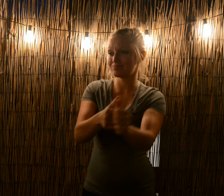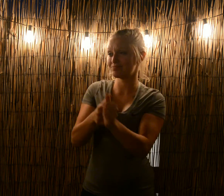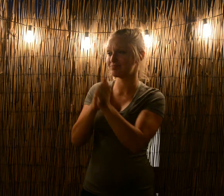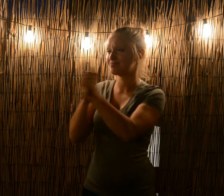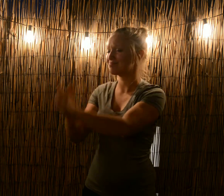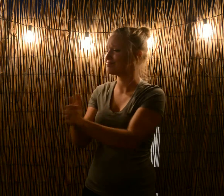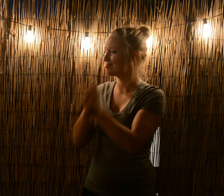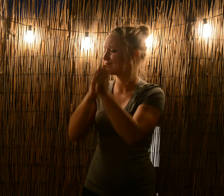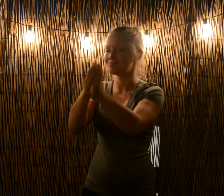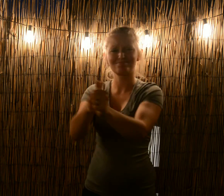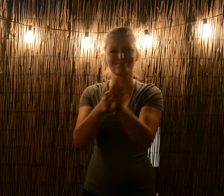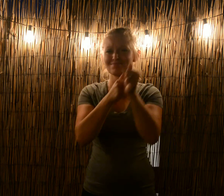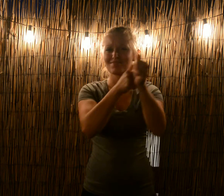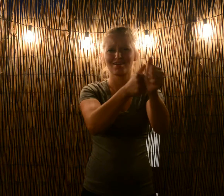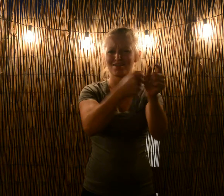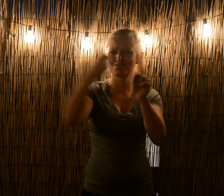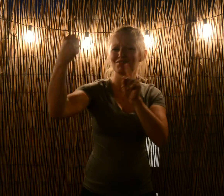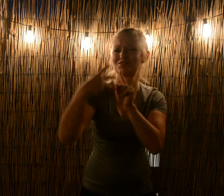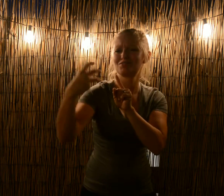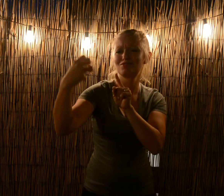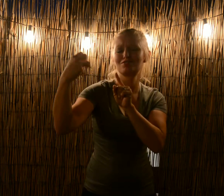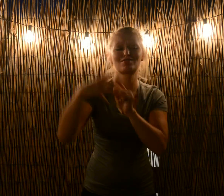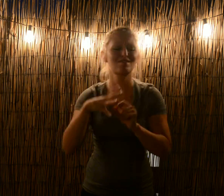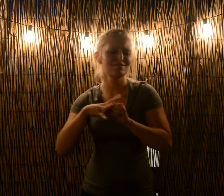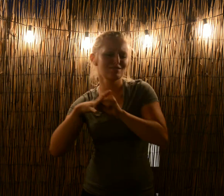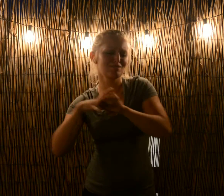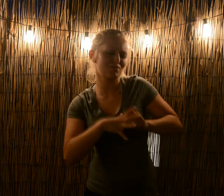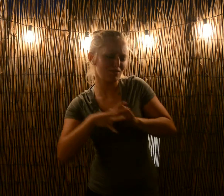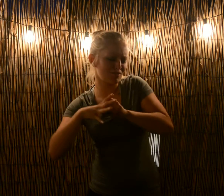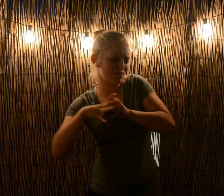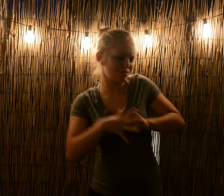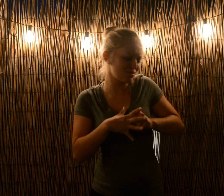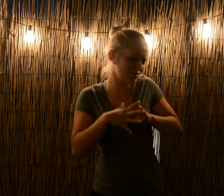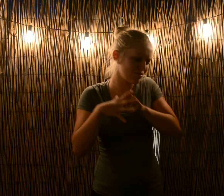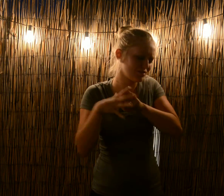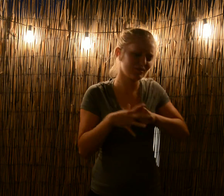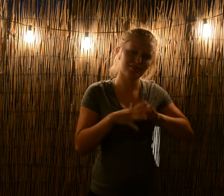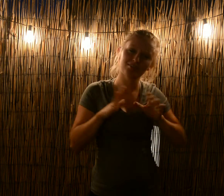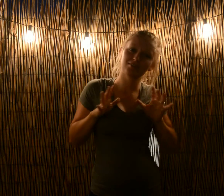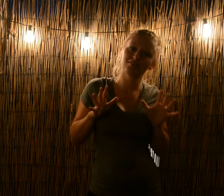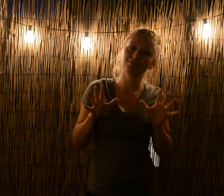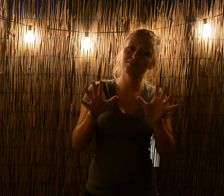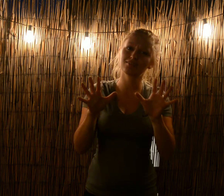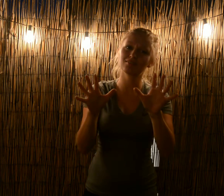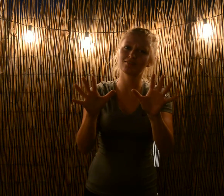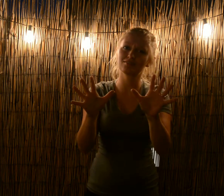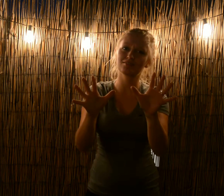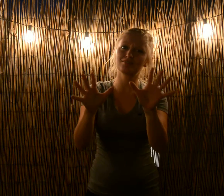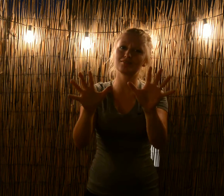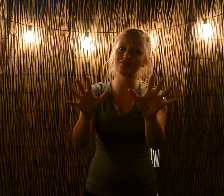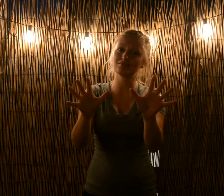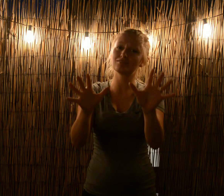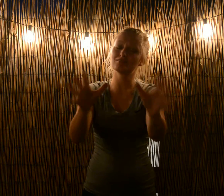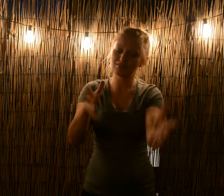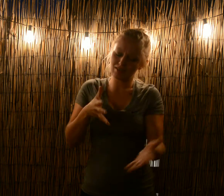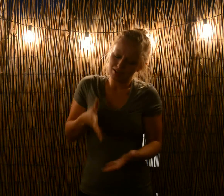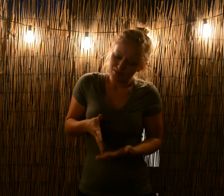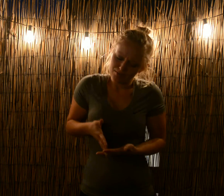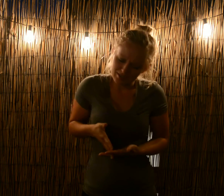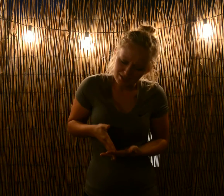No matter how you shake my core Cause my roots, they run